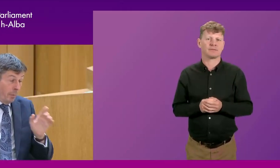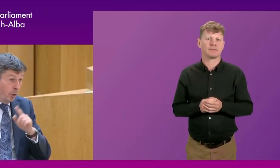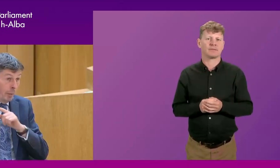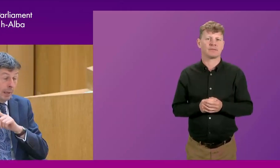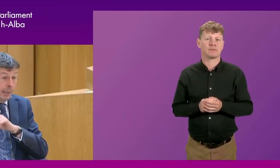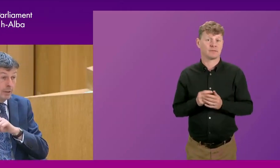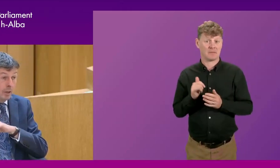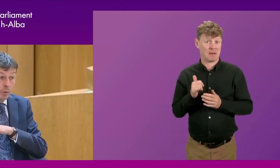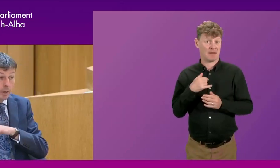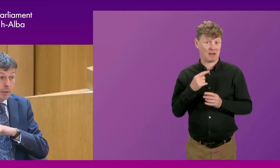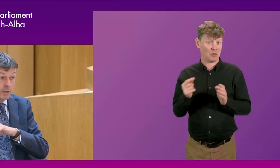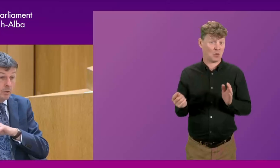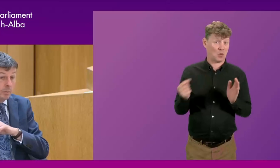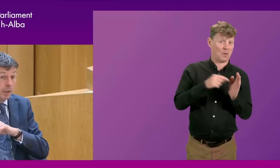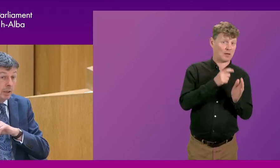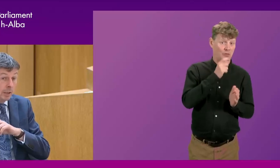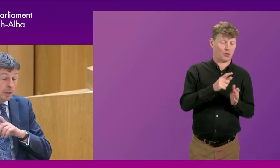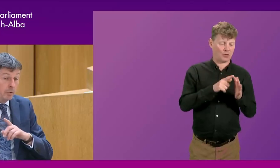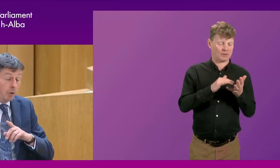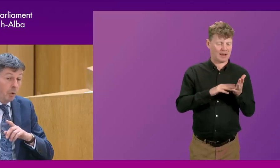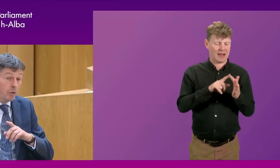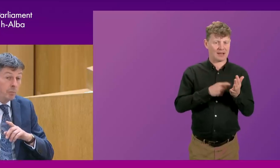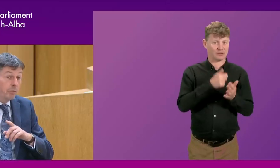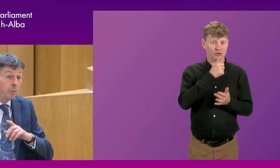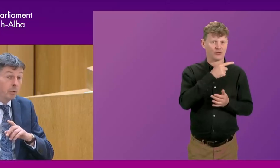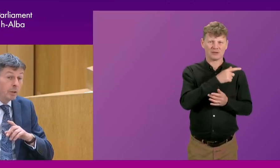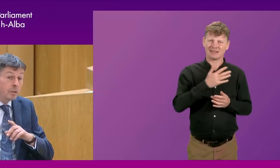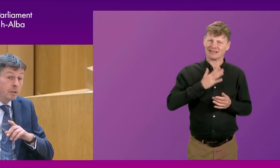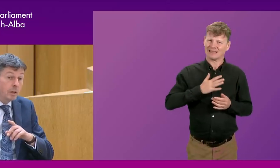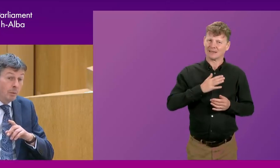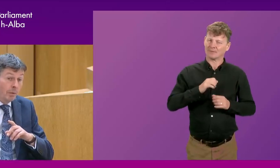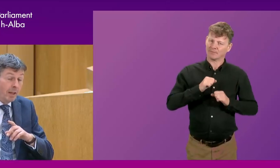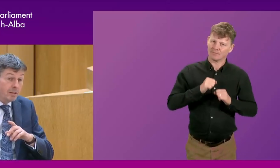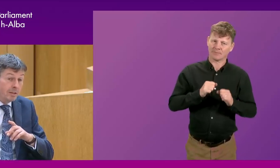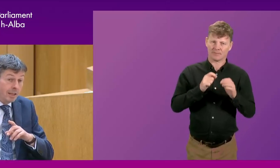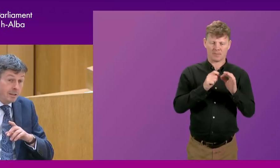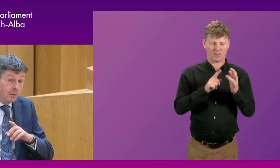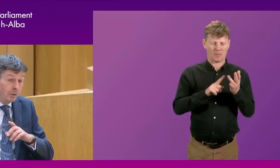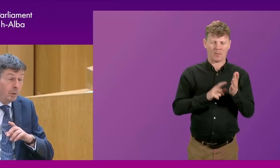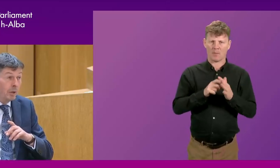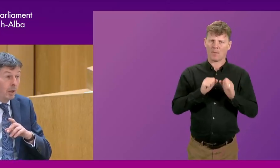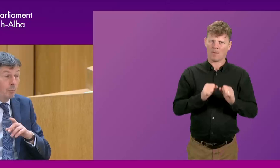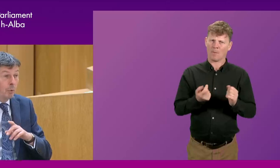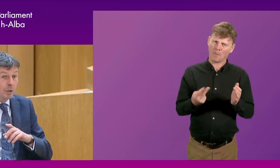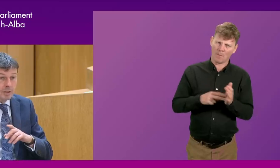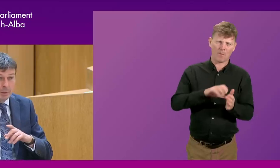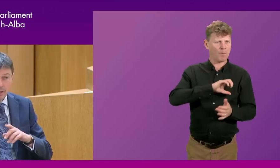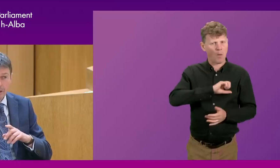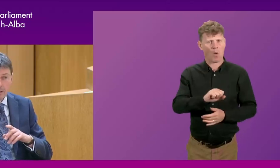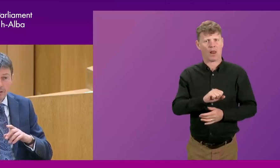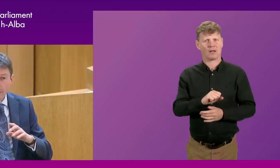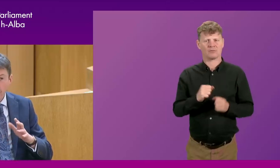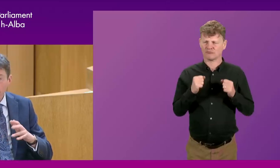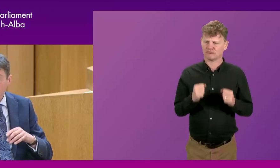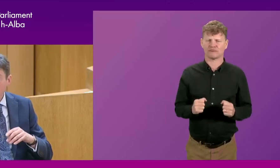If I may go back again to that word that Esther used at the beginning, it requires a bit of boldness. mean, that's the difficulty. But boldness is a bit